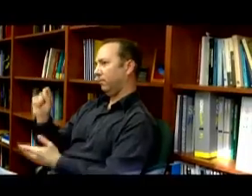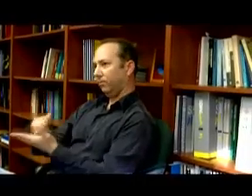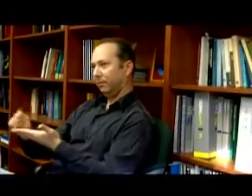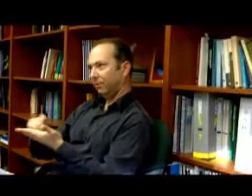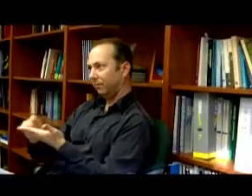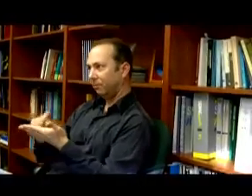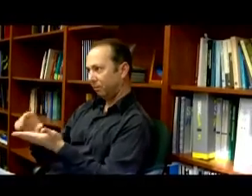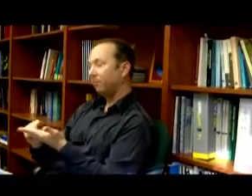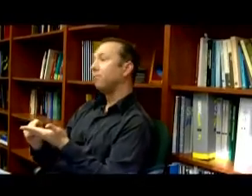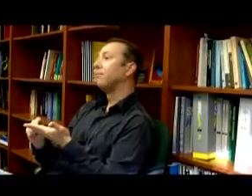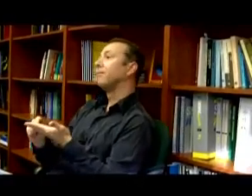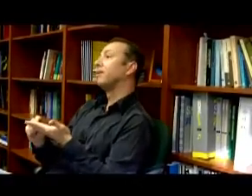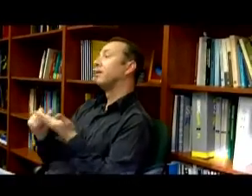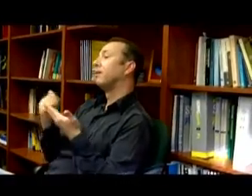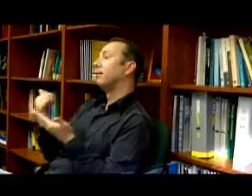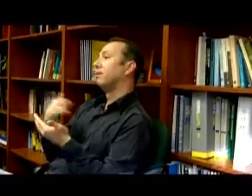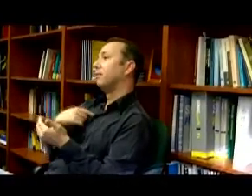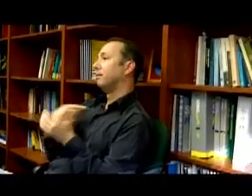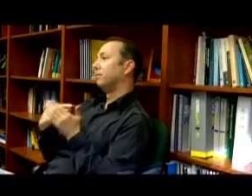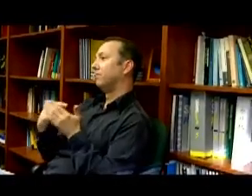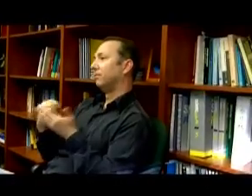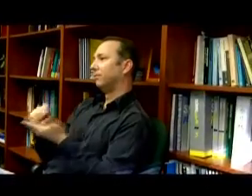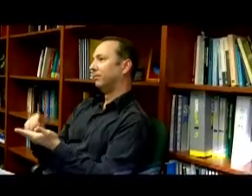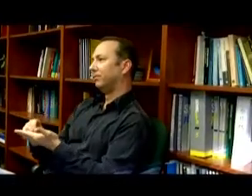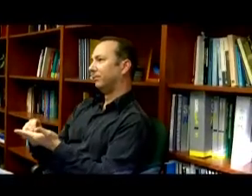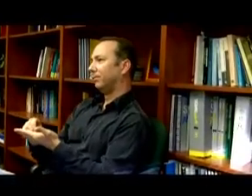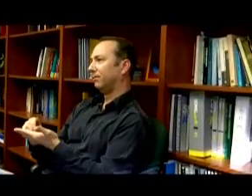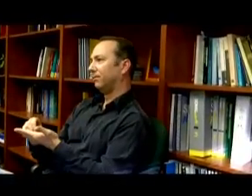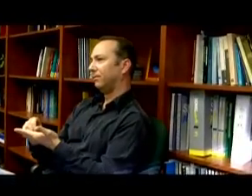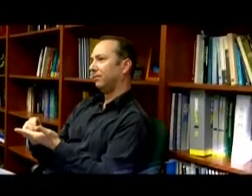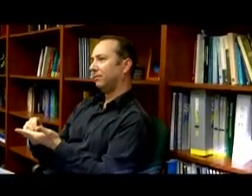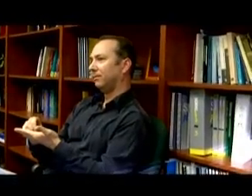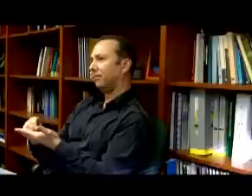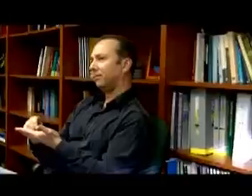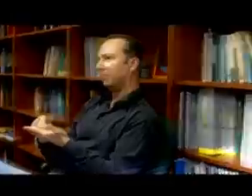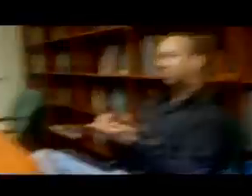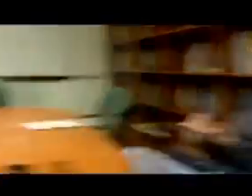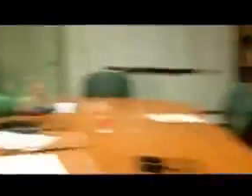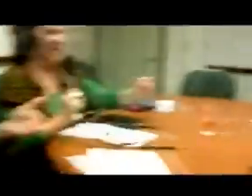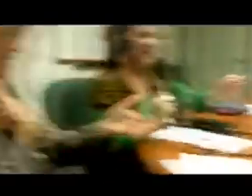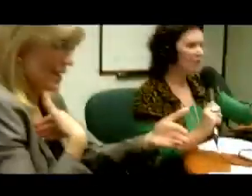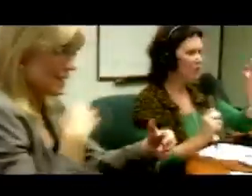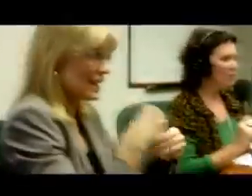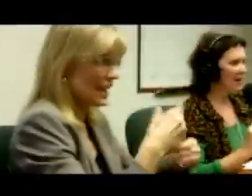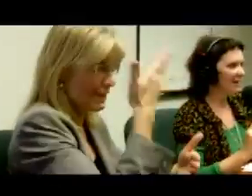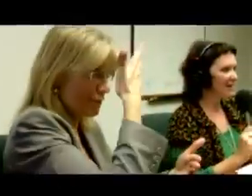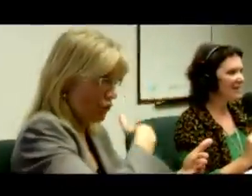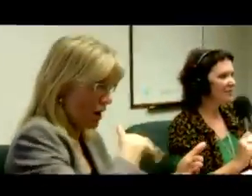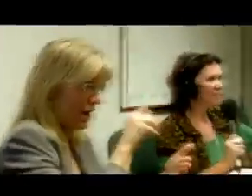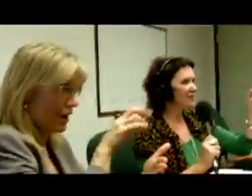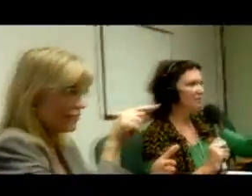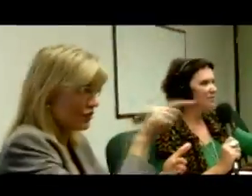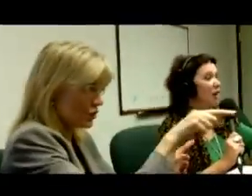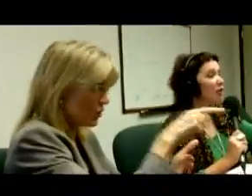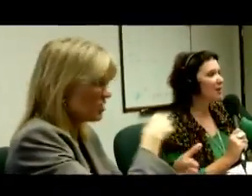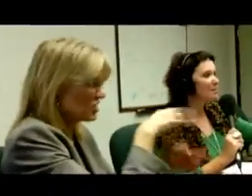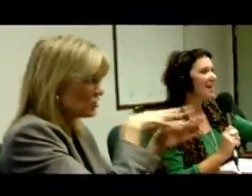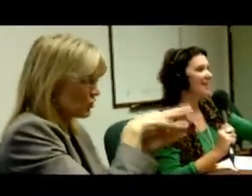Okay, to write. So you've actually got your hand out in front of you, and you are, in effect, holding a pen and